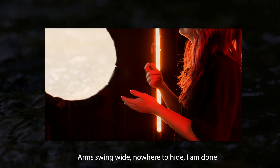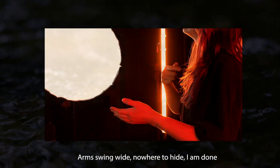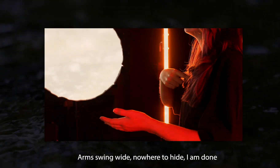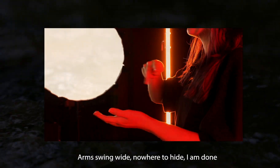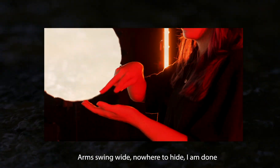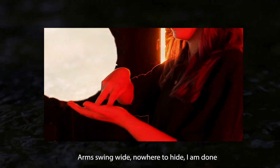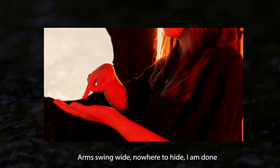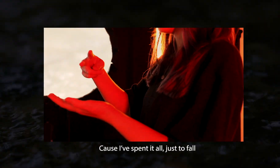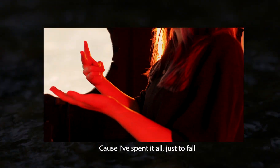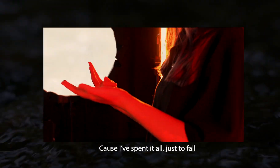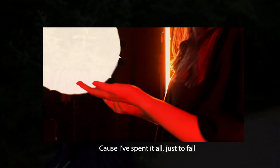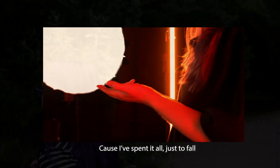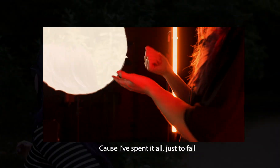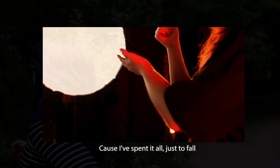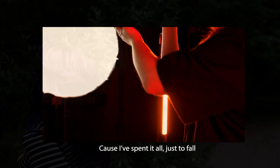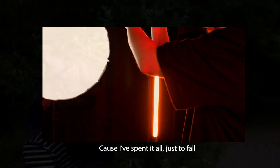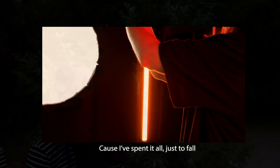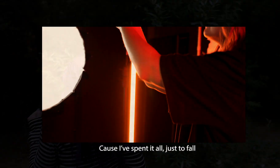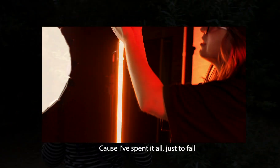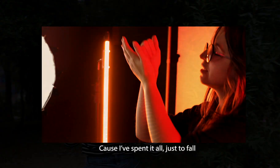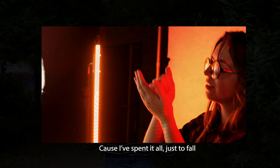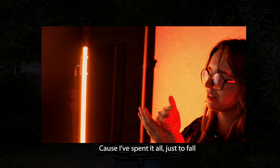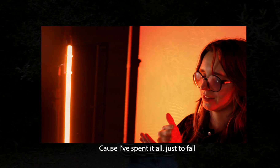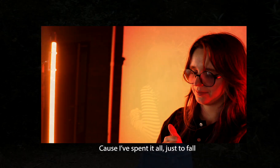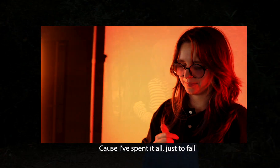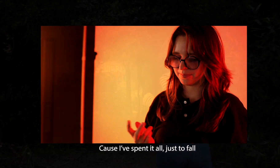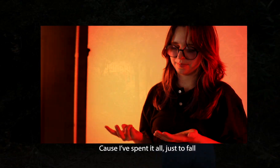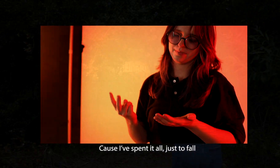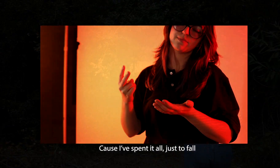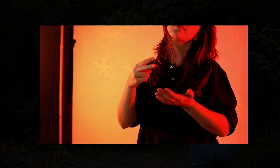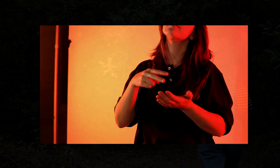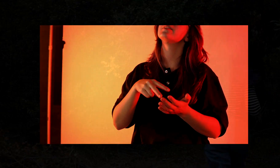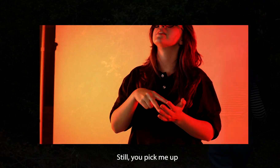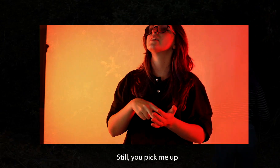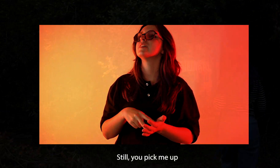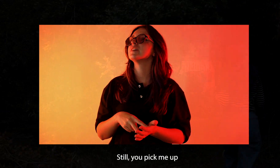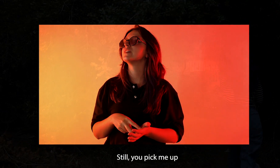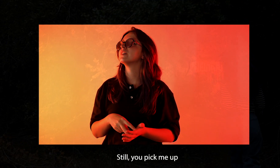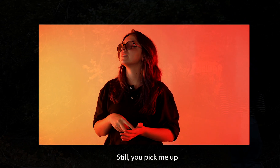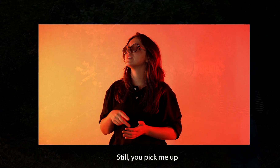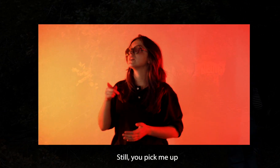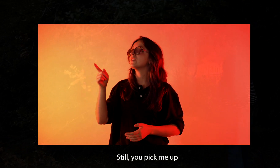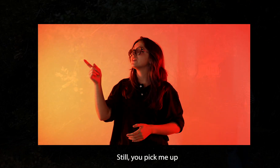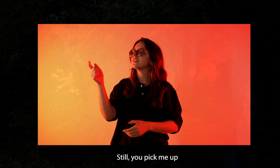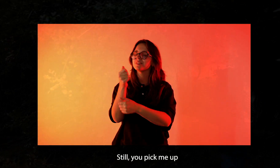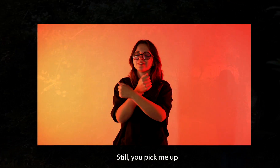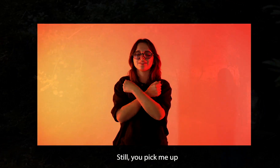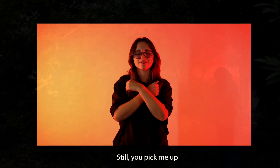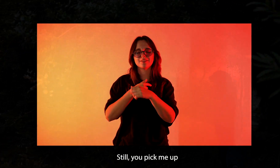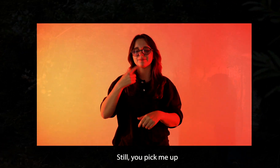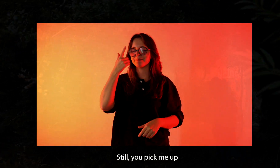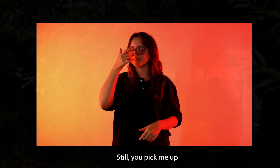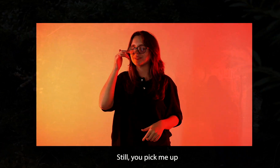Cause I've spent it all just to fall still You pick me up